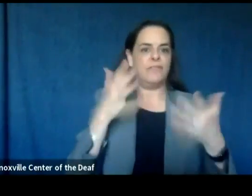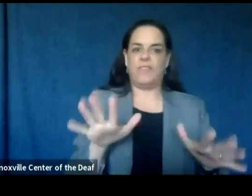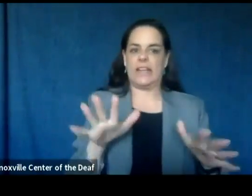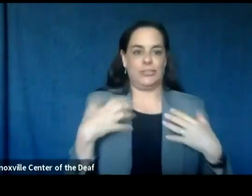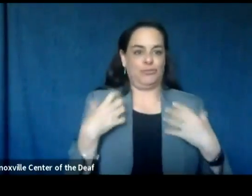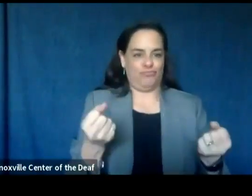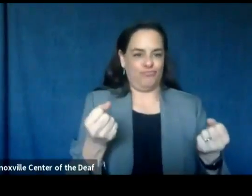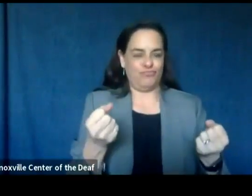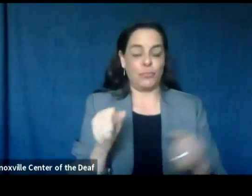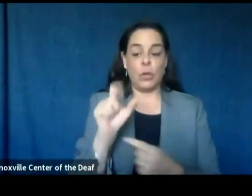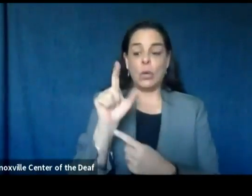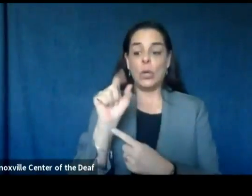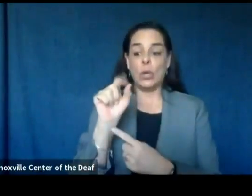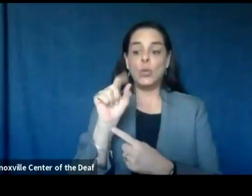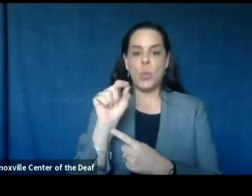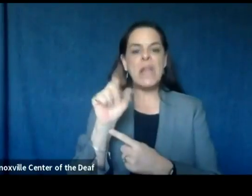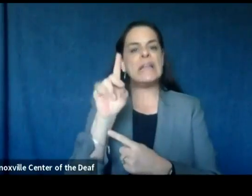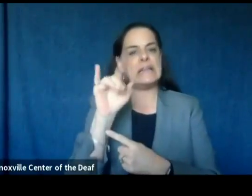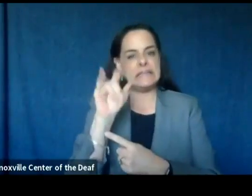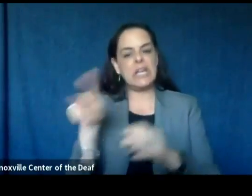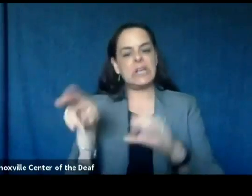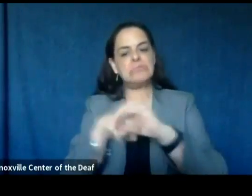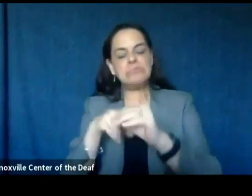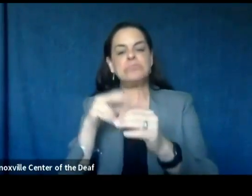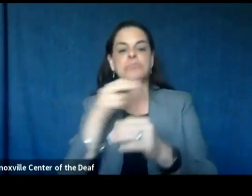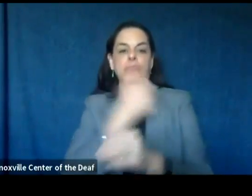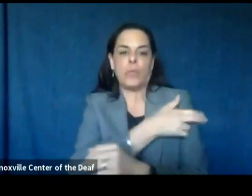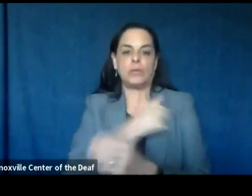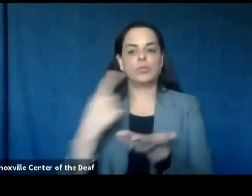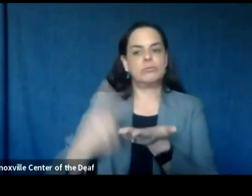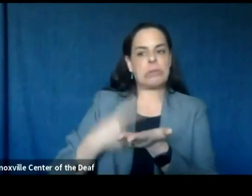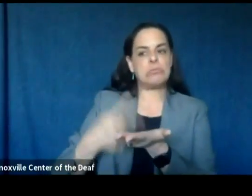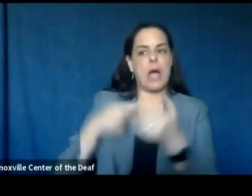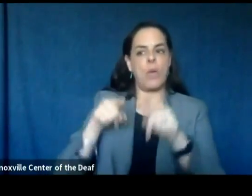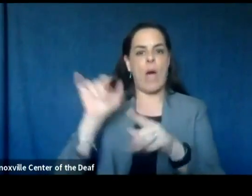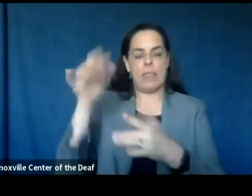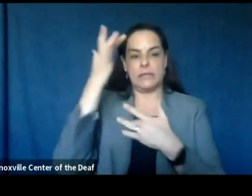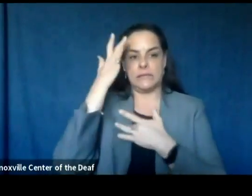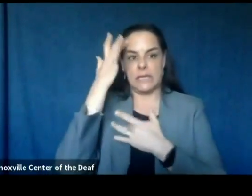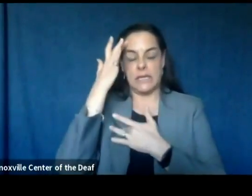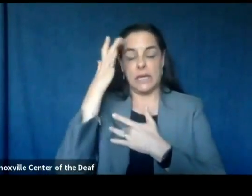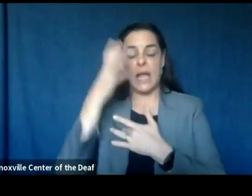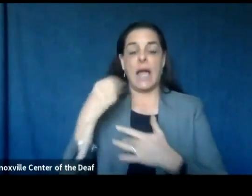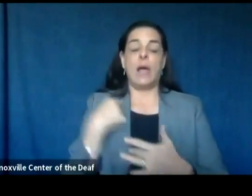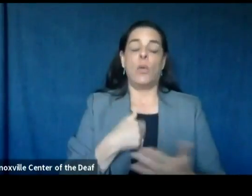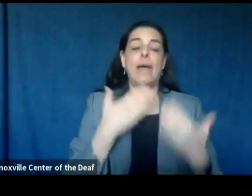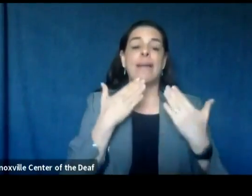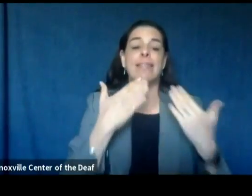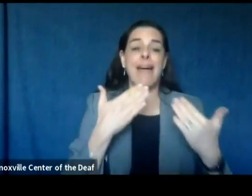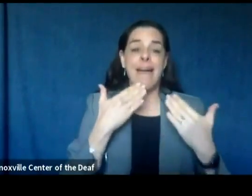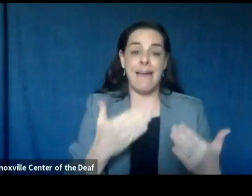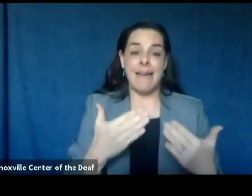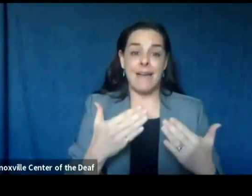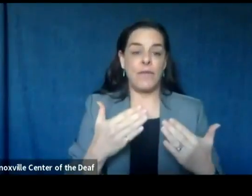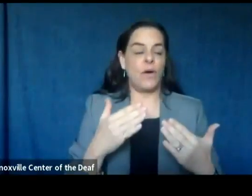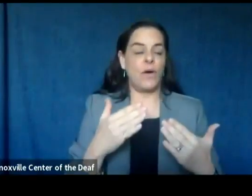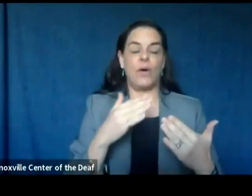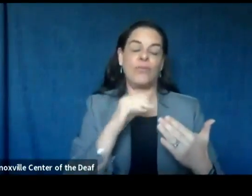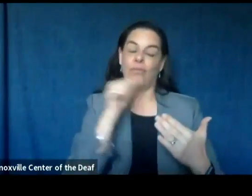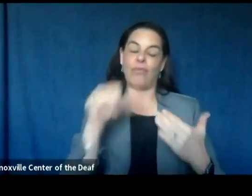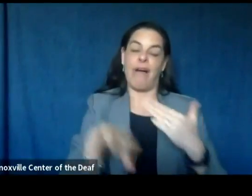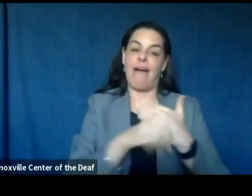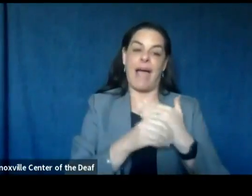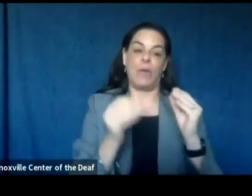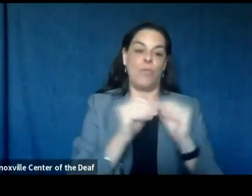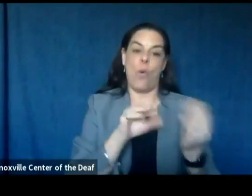individuals have been hospitalized at some point during their illness and we thankfully are able to say we no we do not have another death from COVID